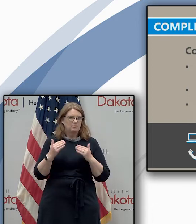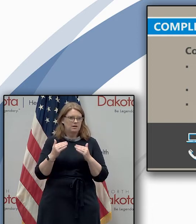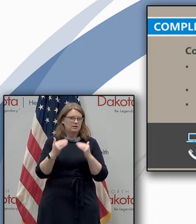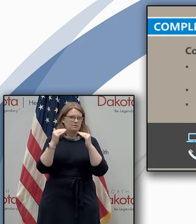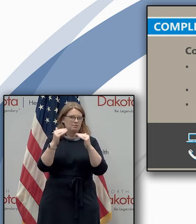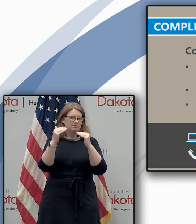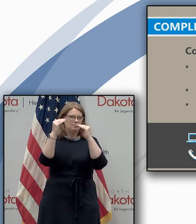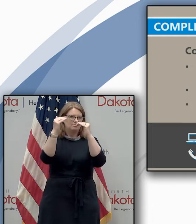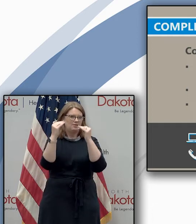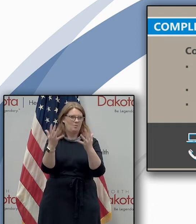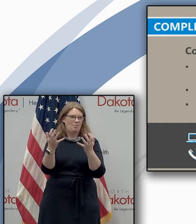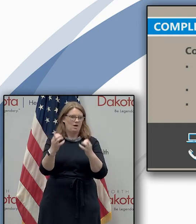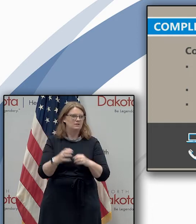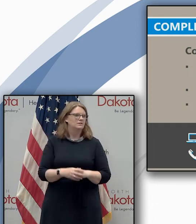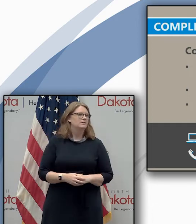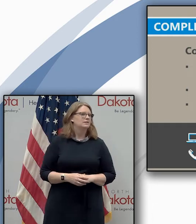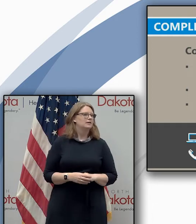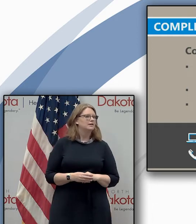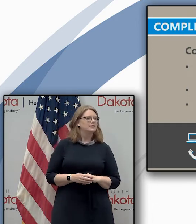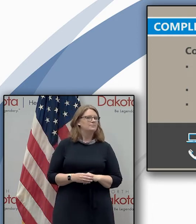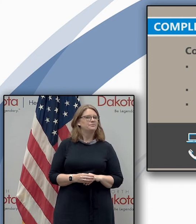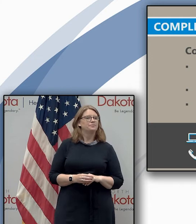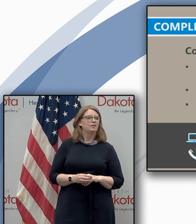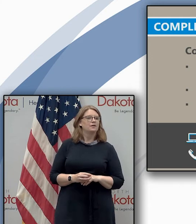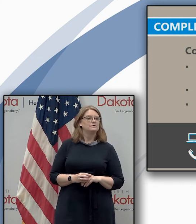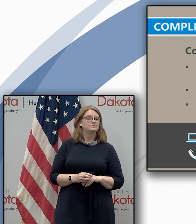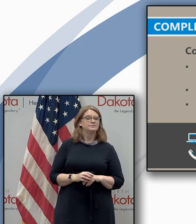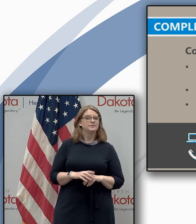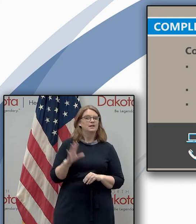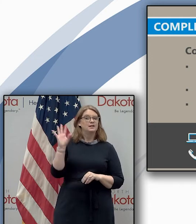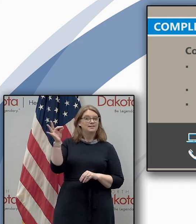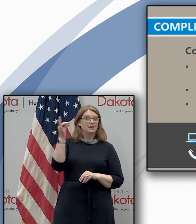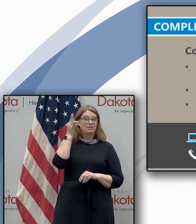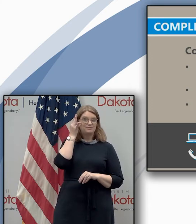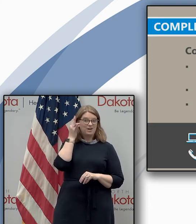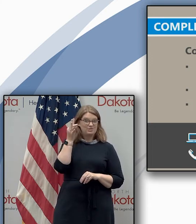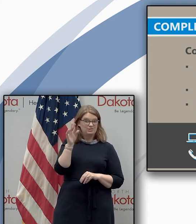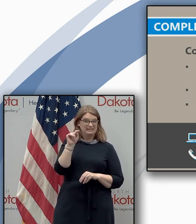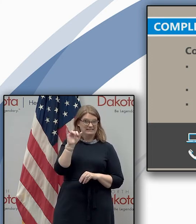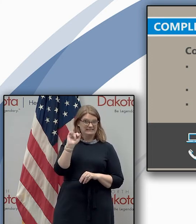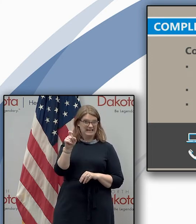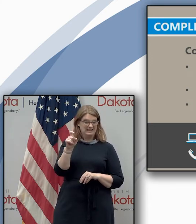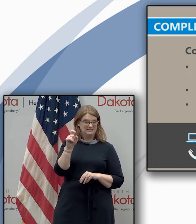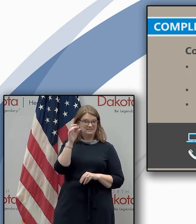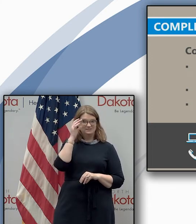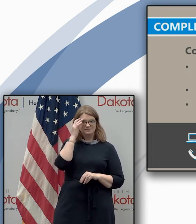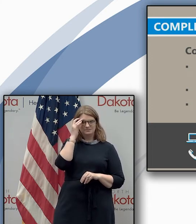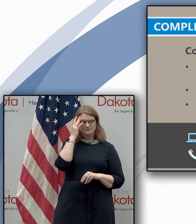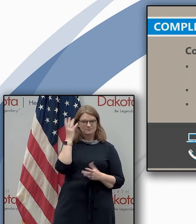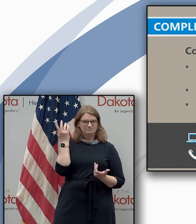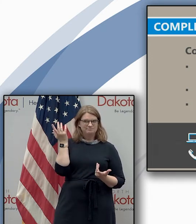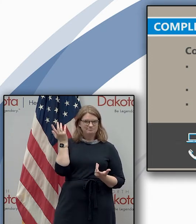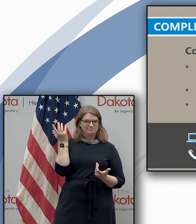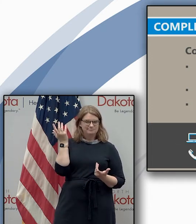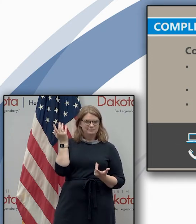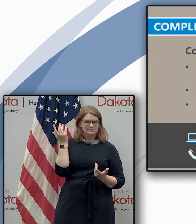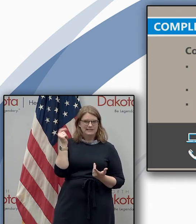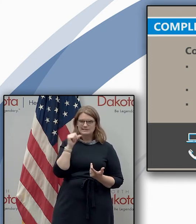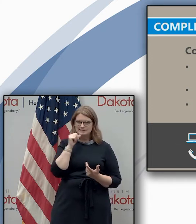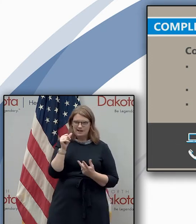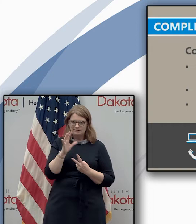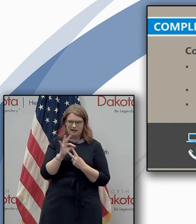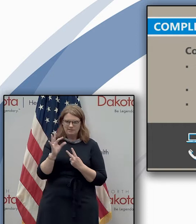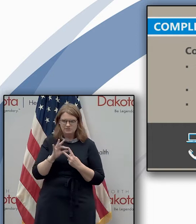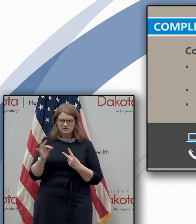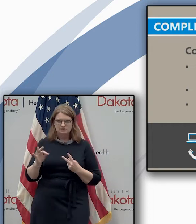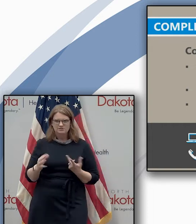you also say again just like with federal taxes uh this is uh this is a non-optional you